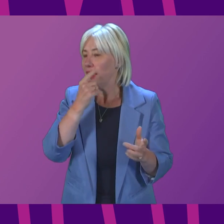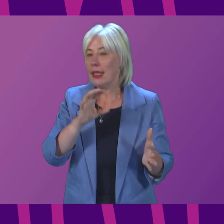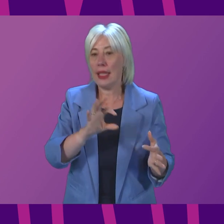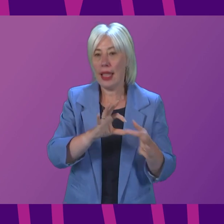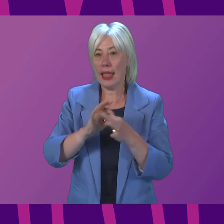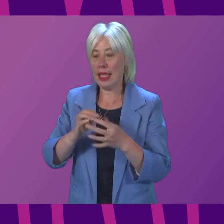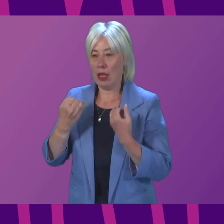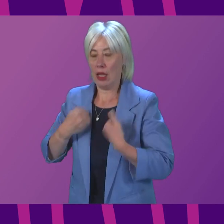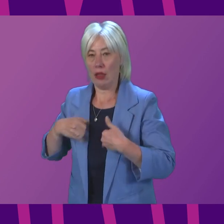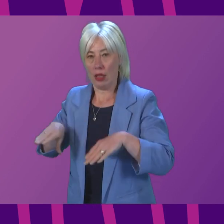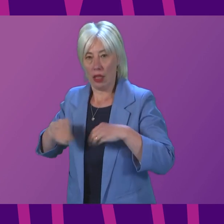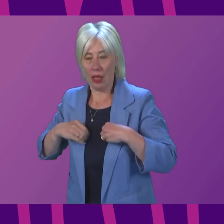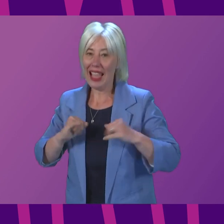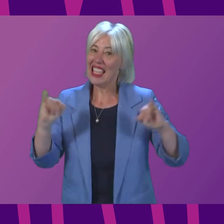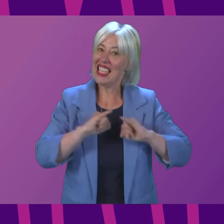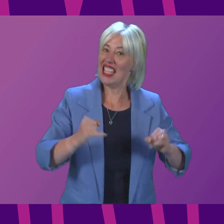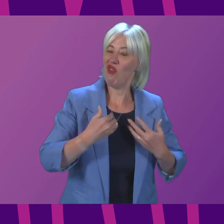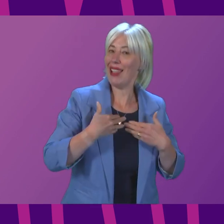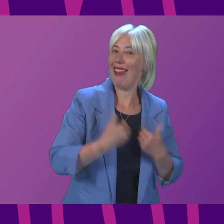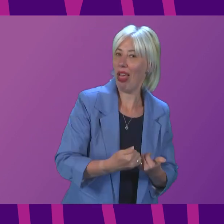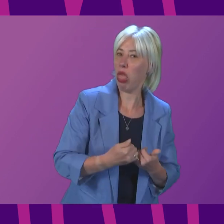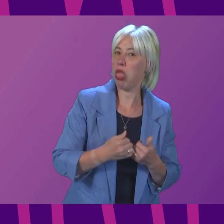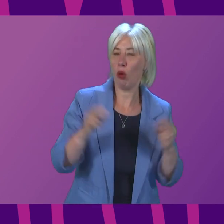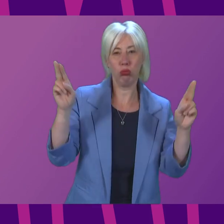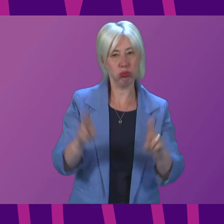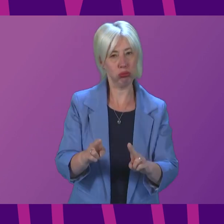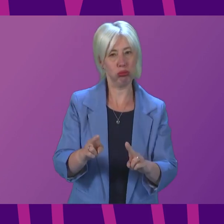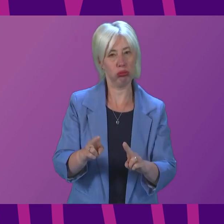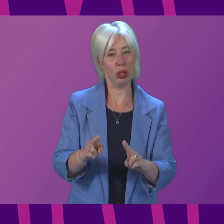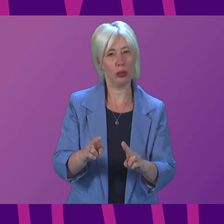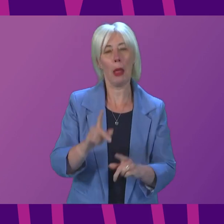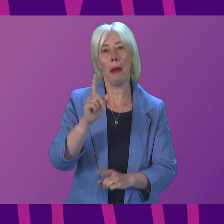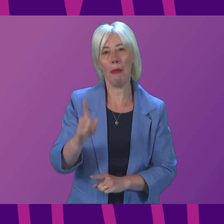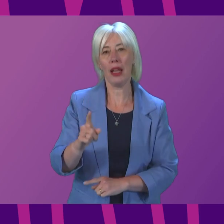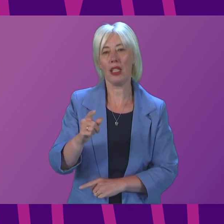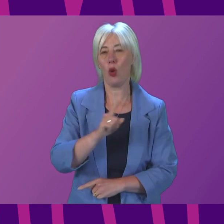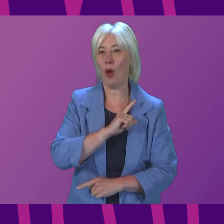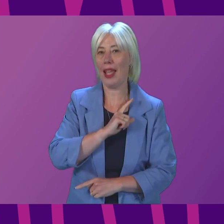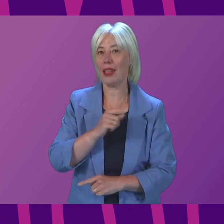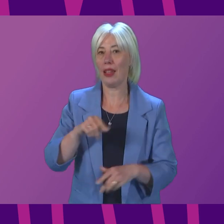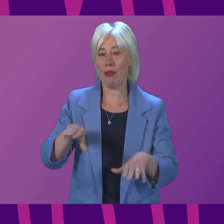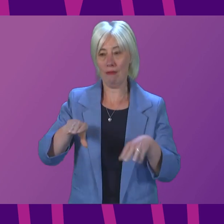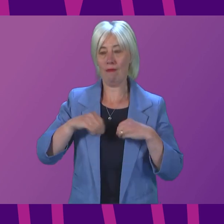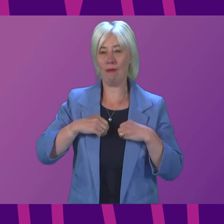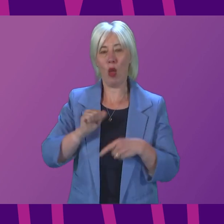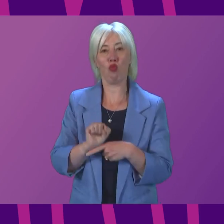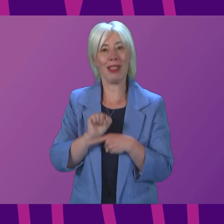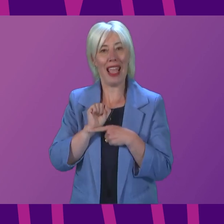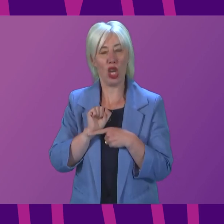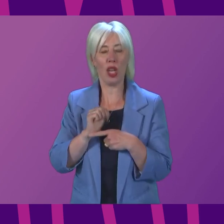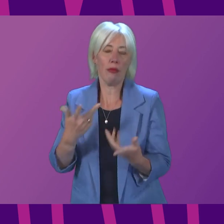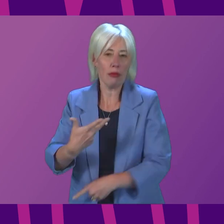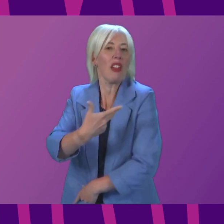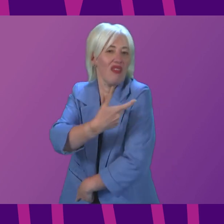infection and serious health harm has weakened considerably. However, it is likely that this is due to immune protection, not least from